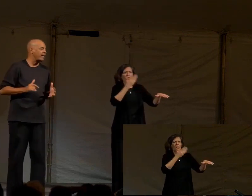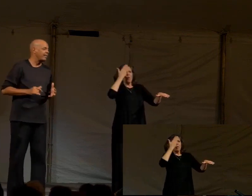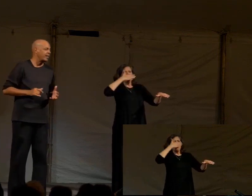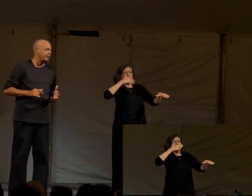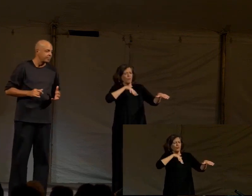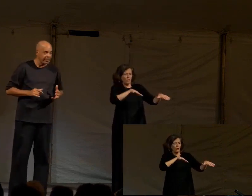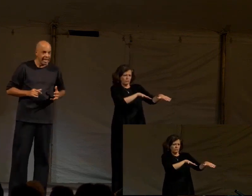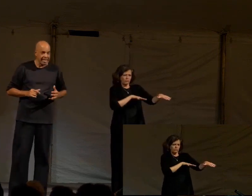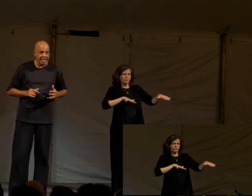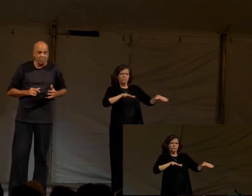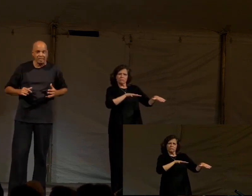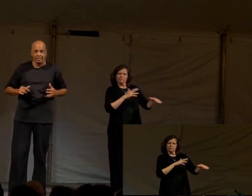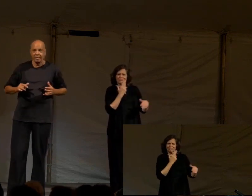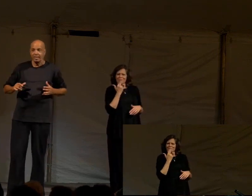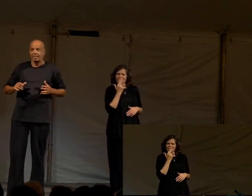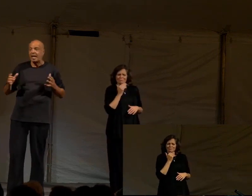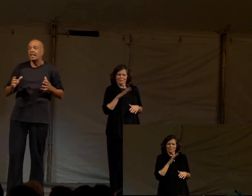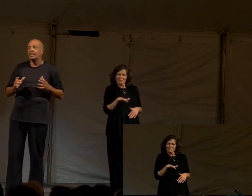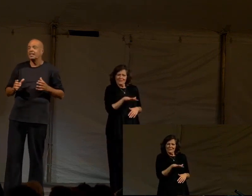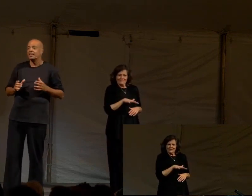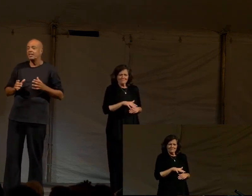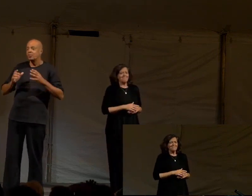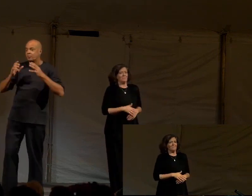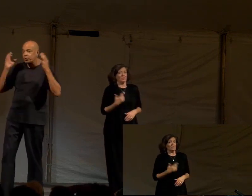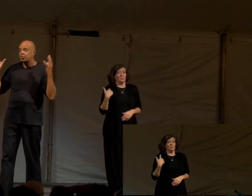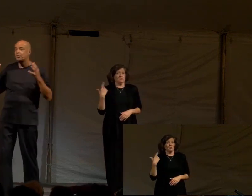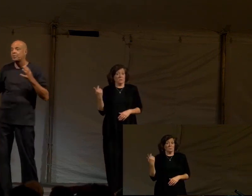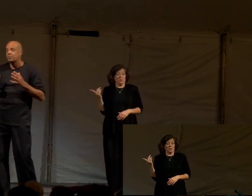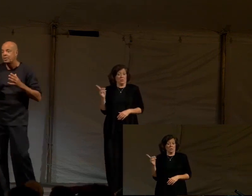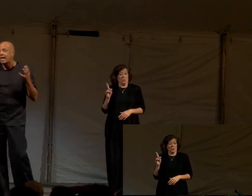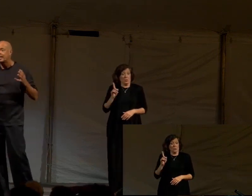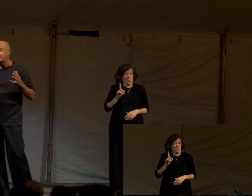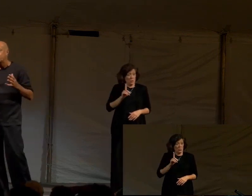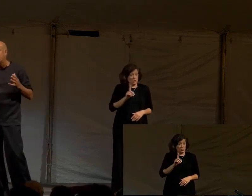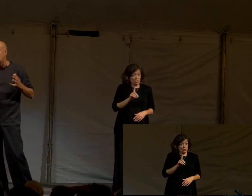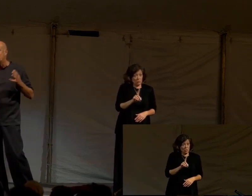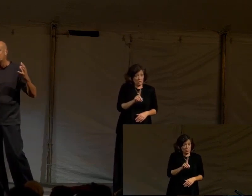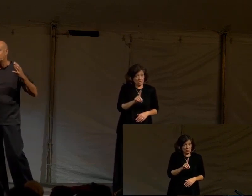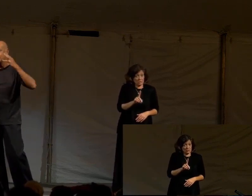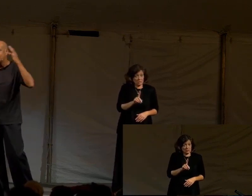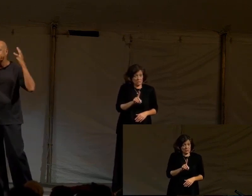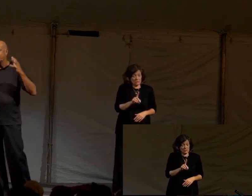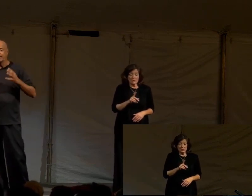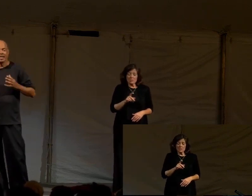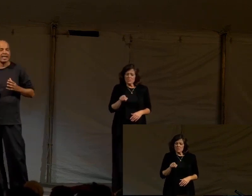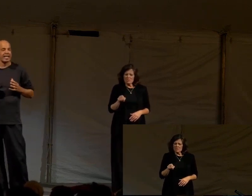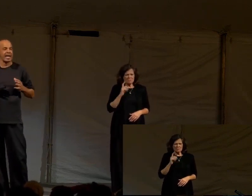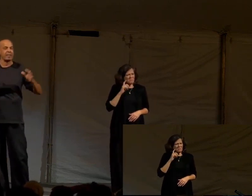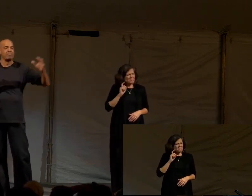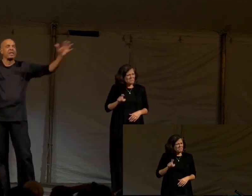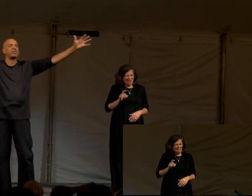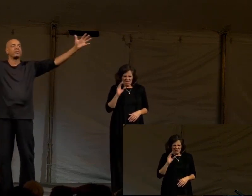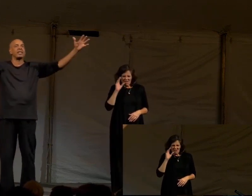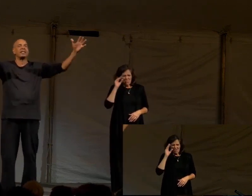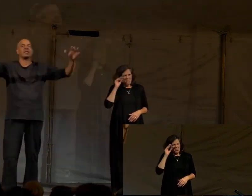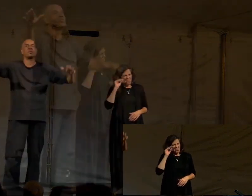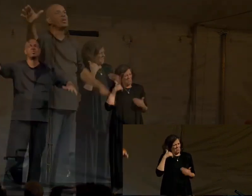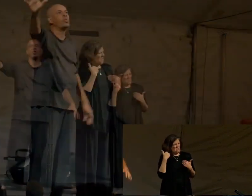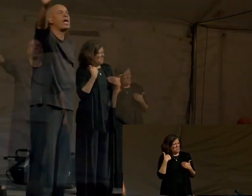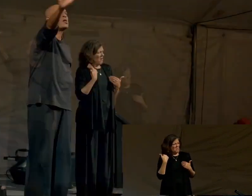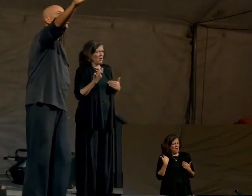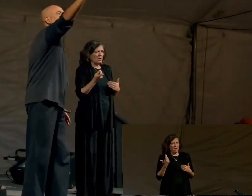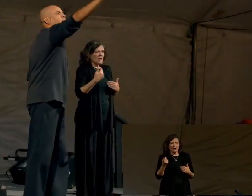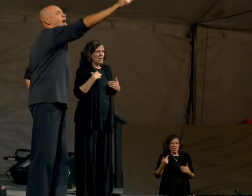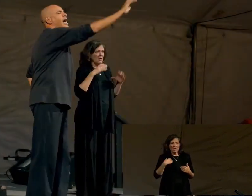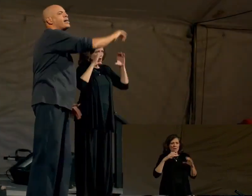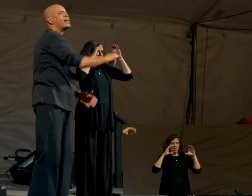young man there, and he was selling these virtual reality goggles. You know? And he had a big screen. I could